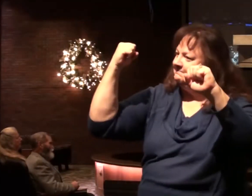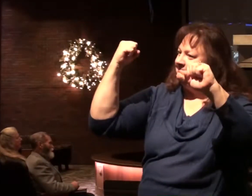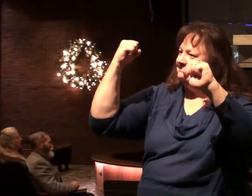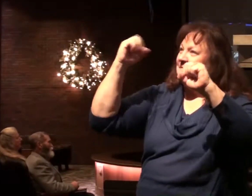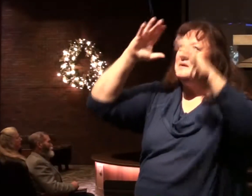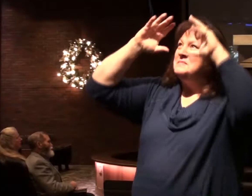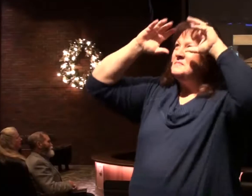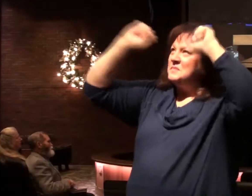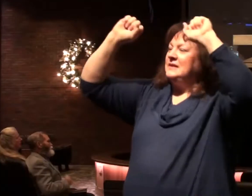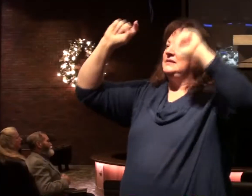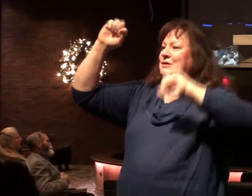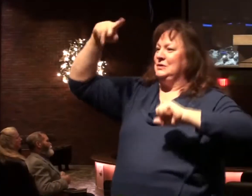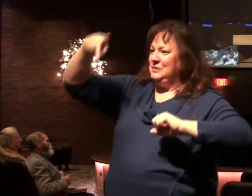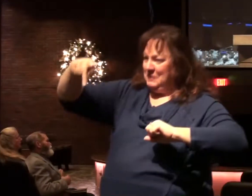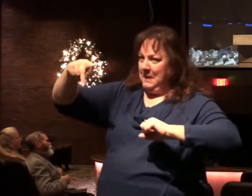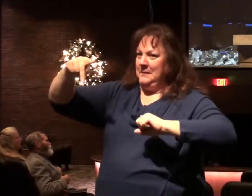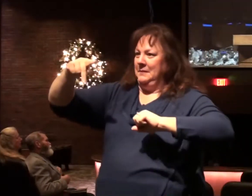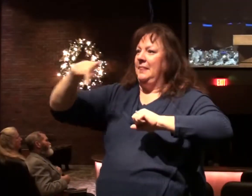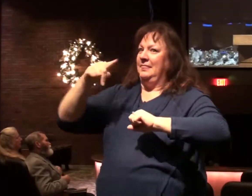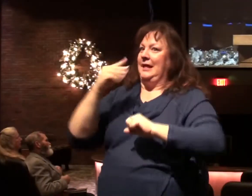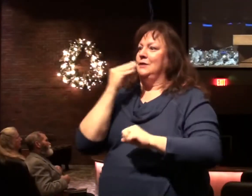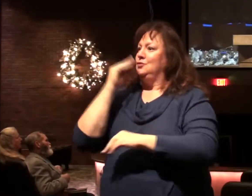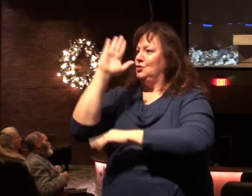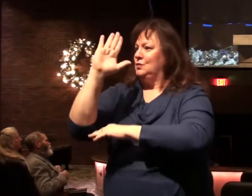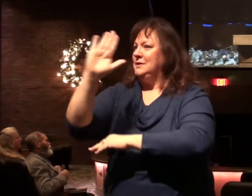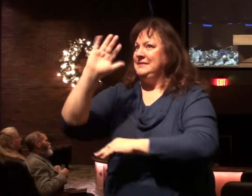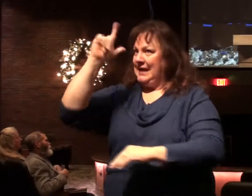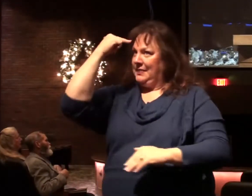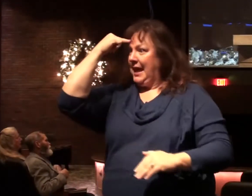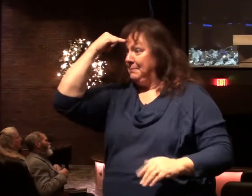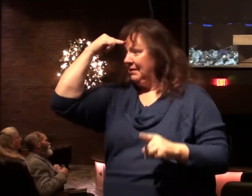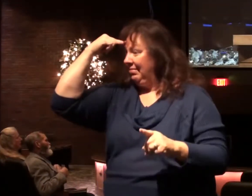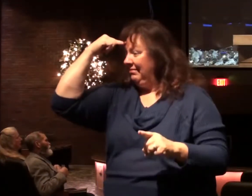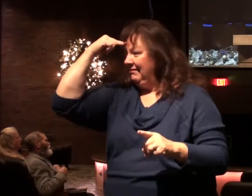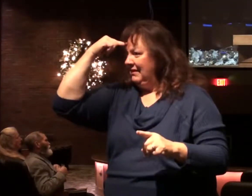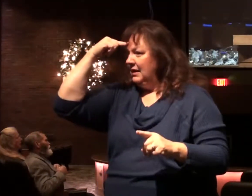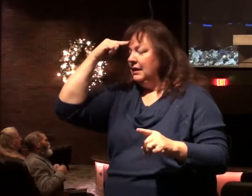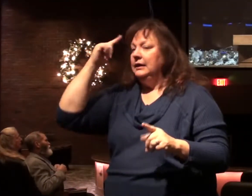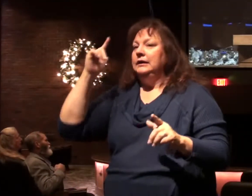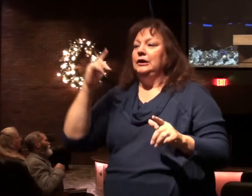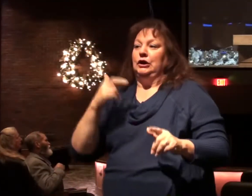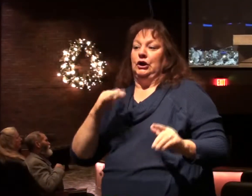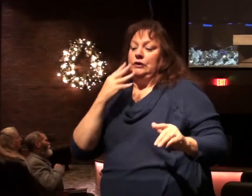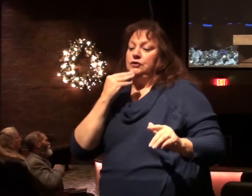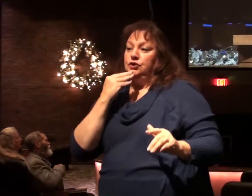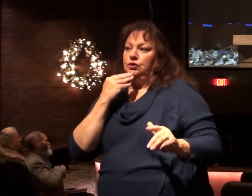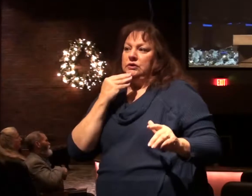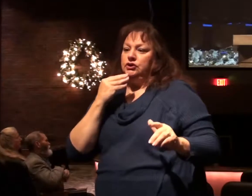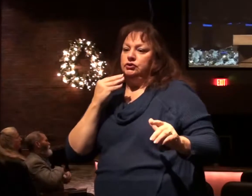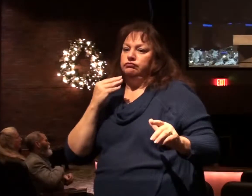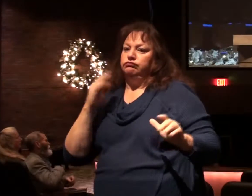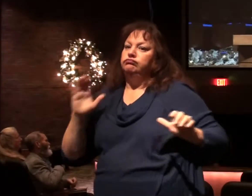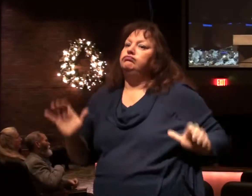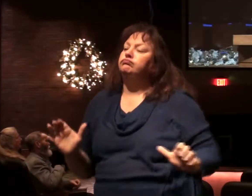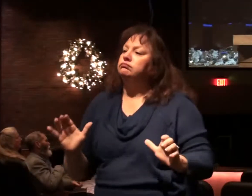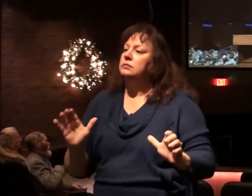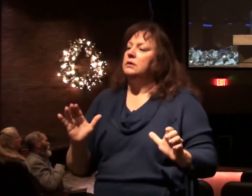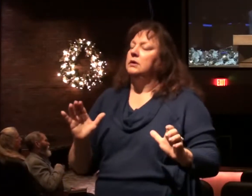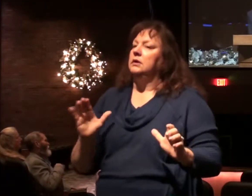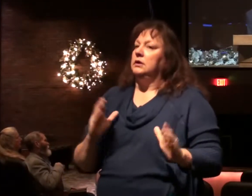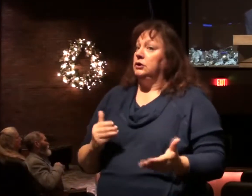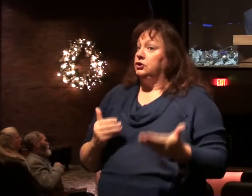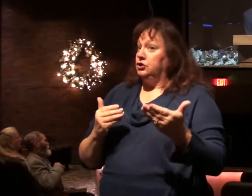Now listen to this, prompting Jewish religious activists to